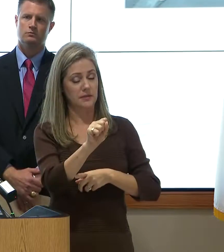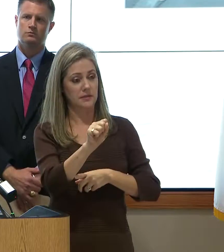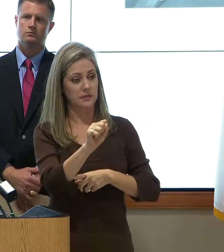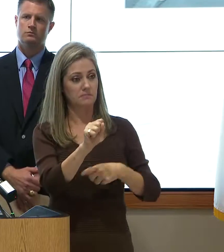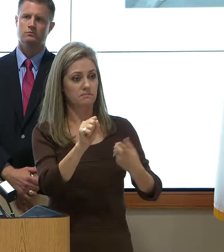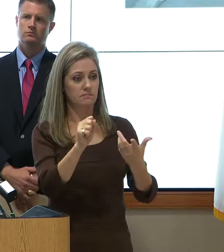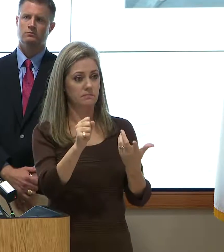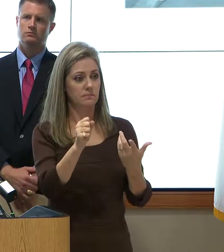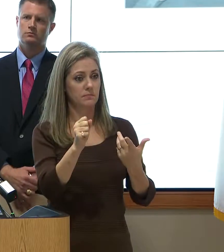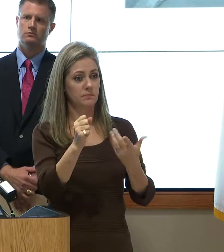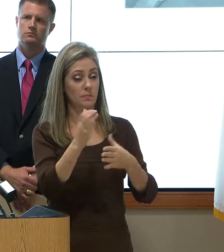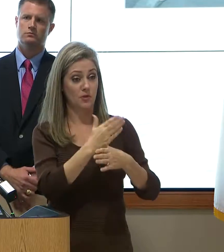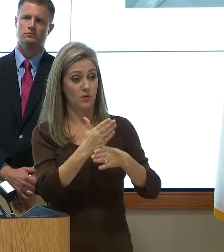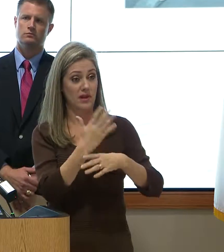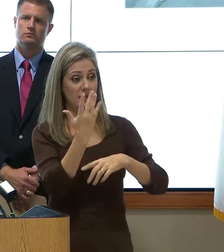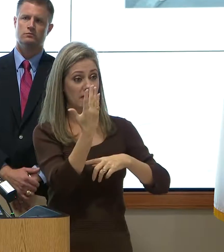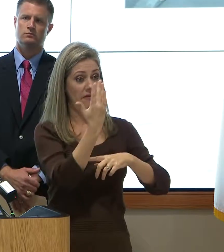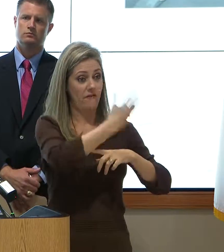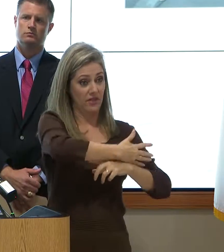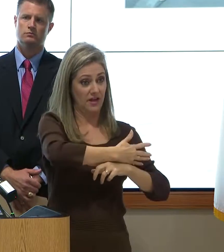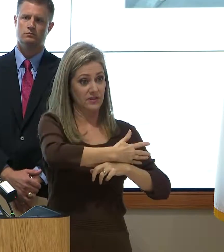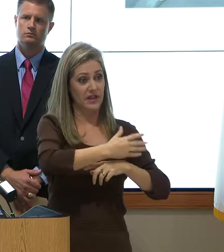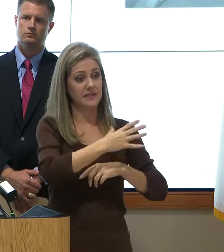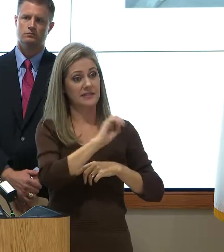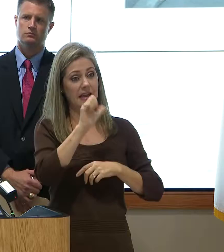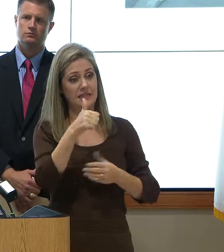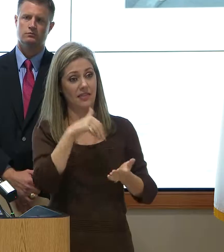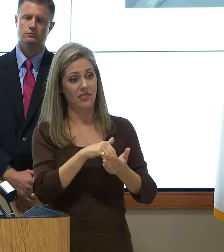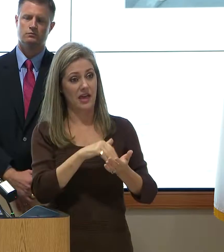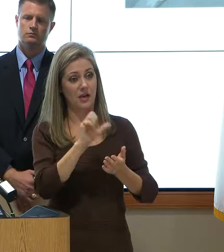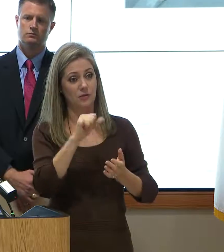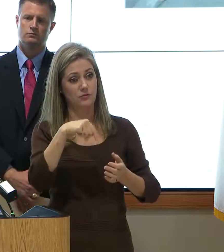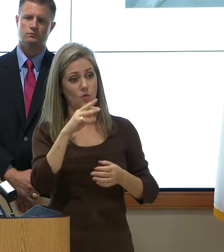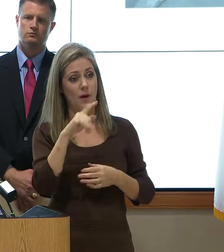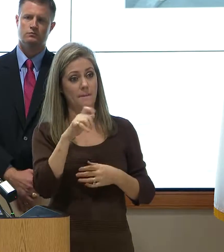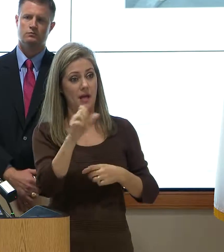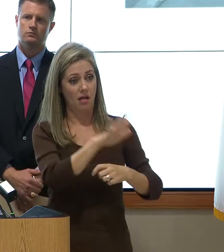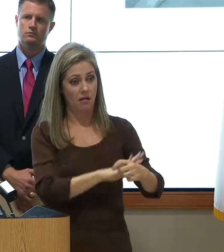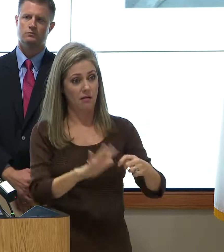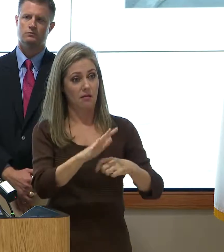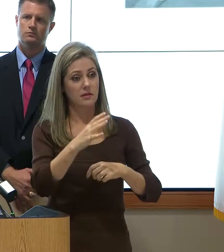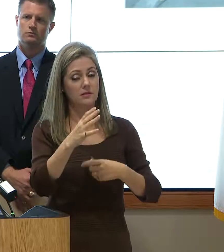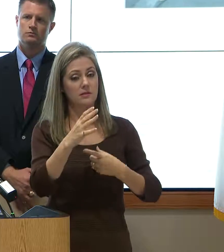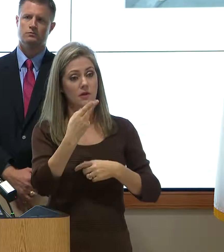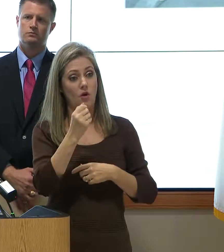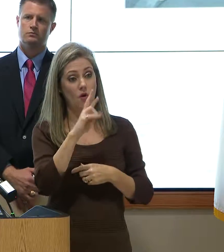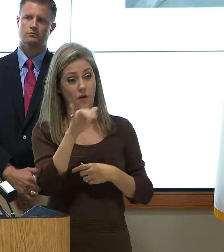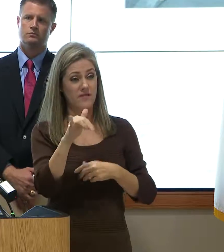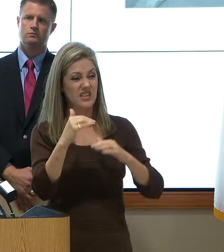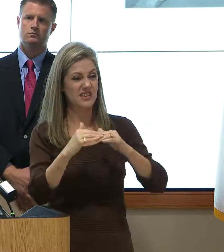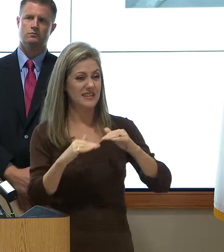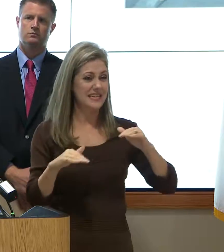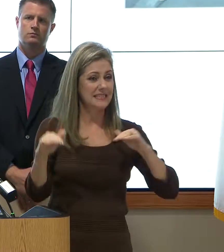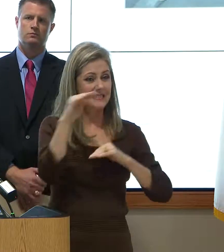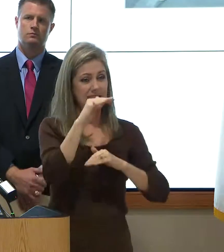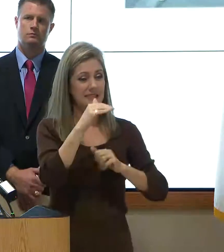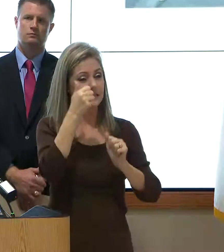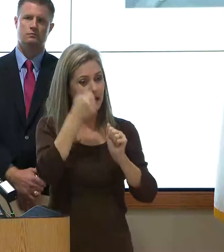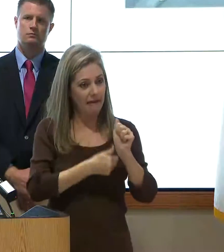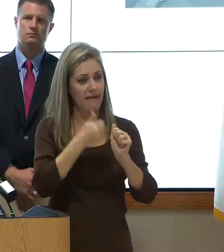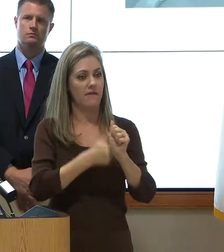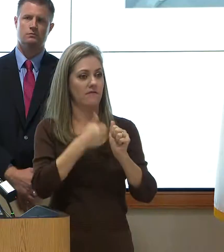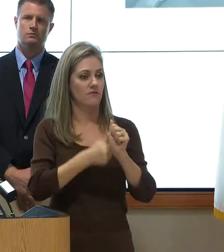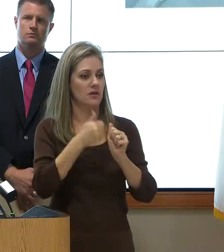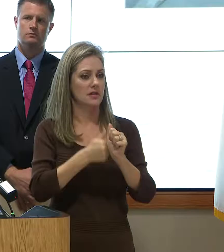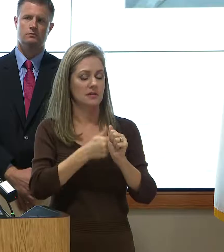a five-day period and over 10,000 square miles. Harvey exceeds every single rainfall event